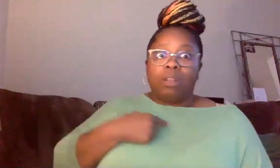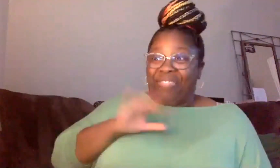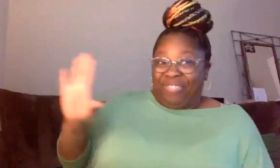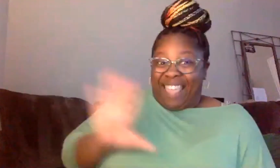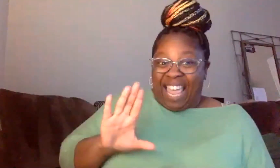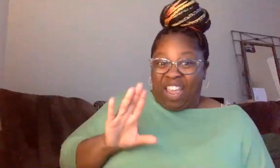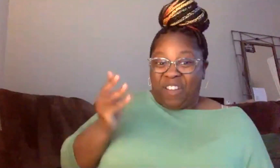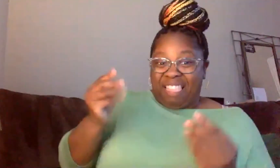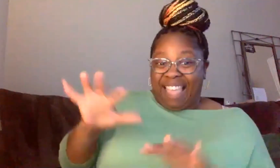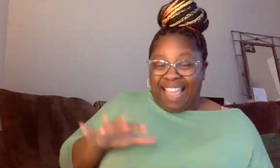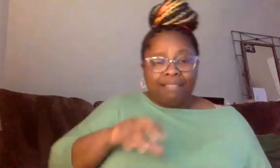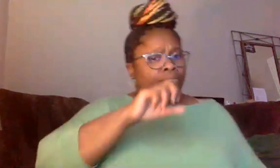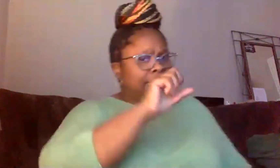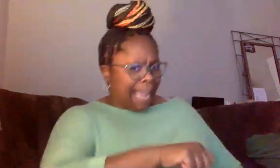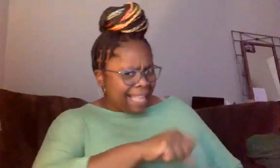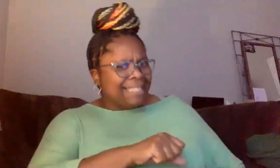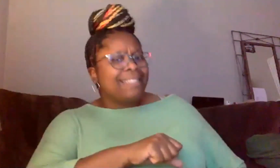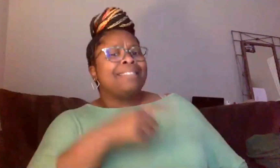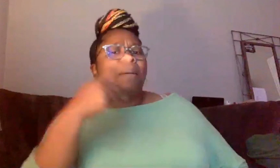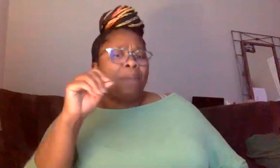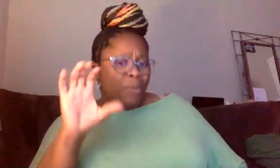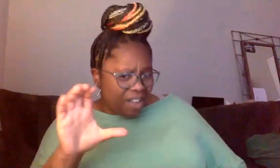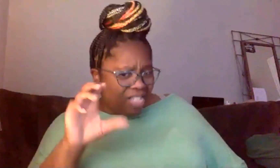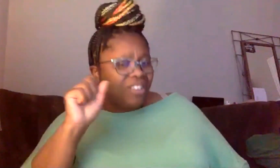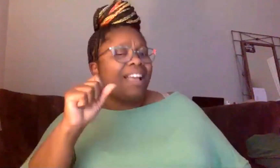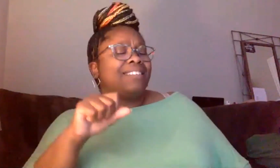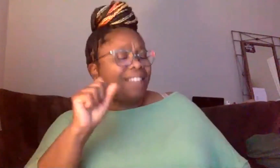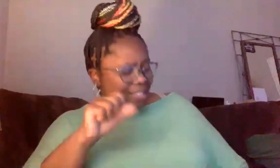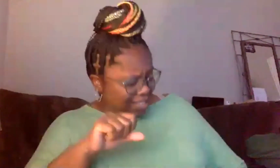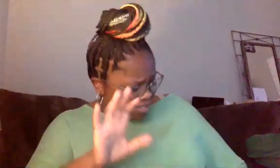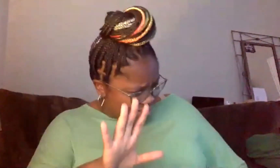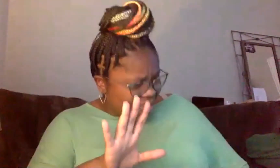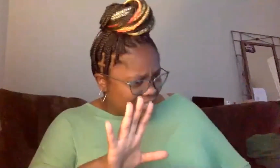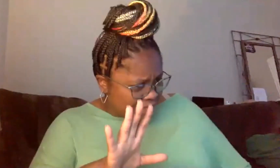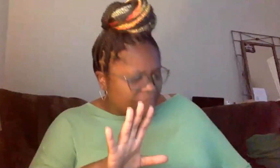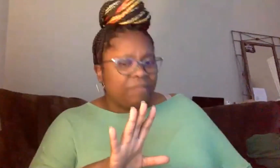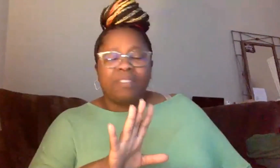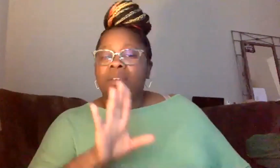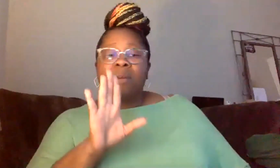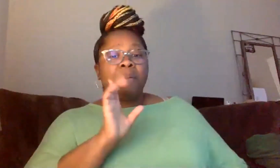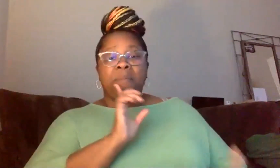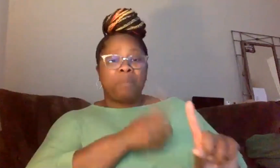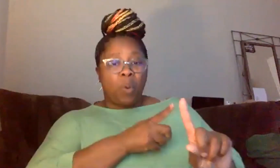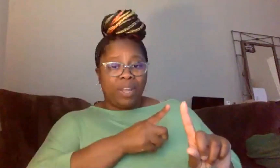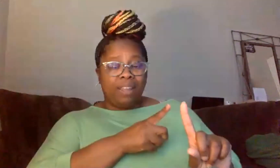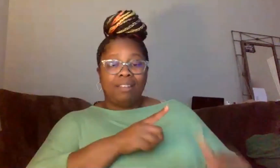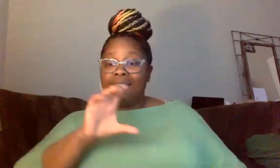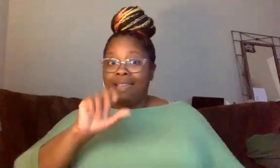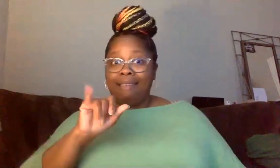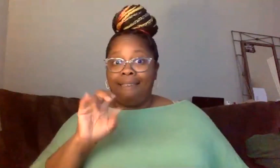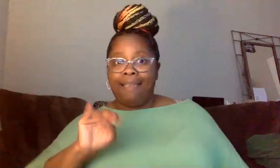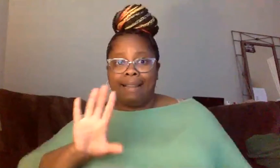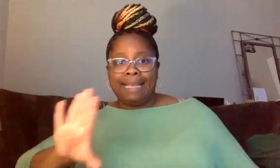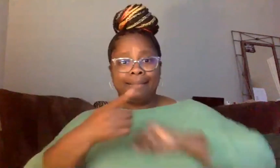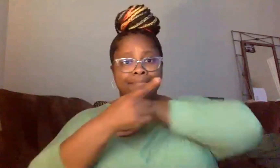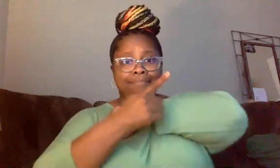And people of color. Yes. And people of color. And my point is, Cain's punishment is